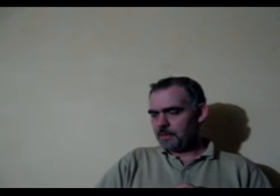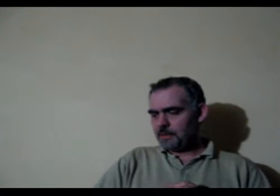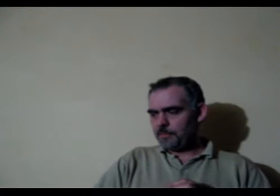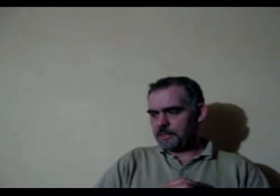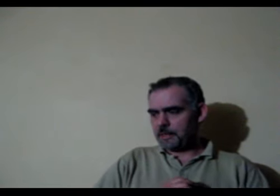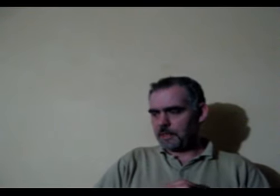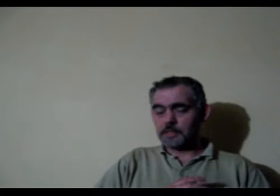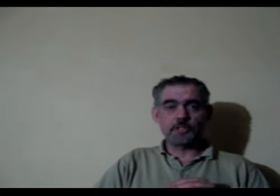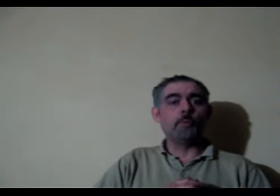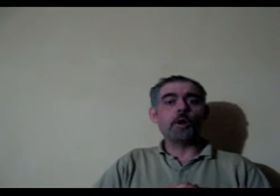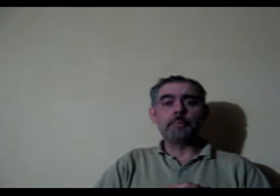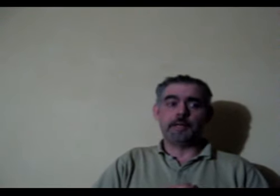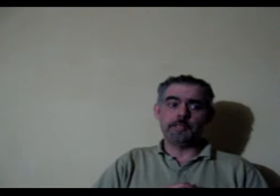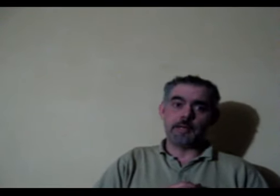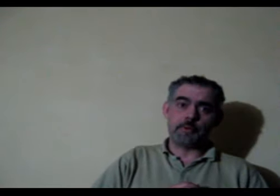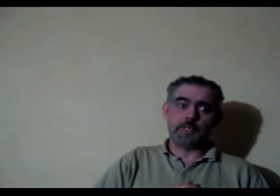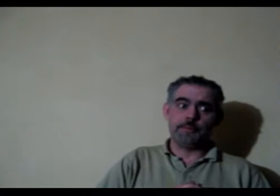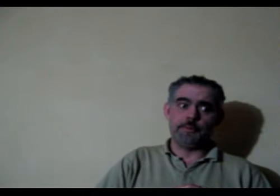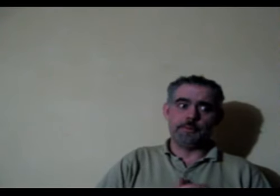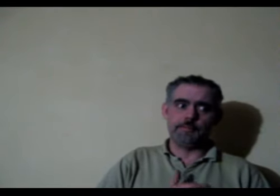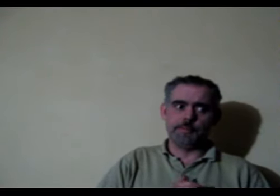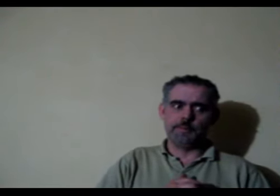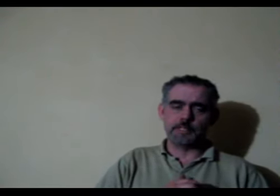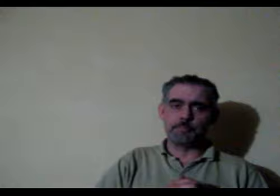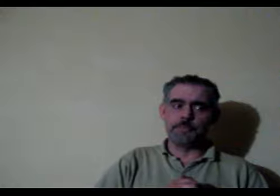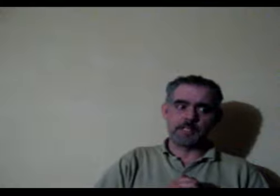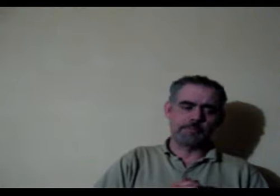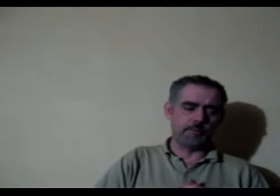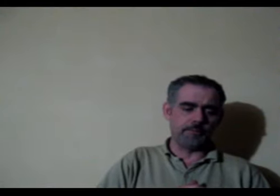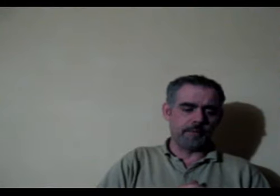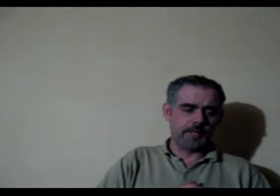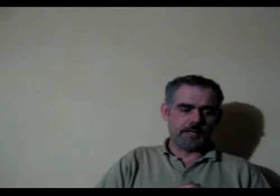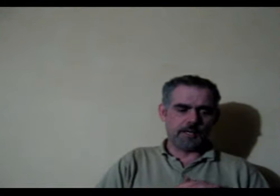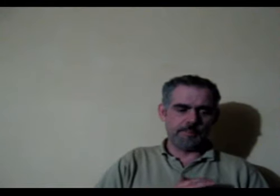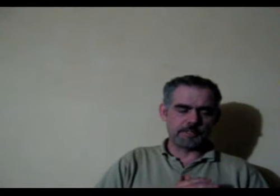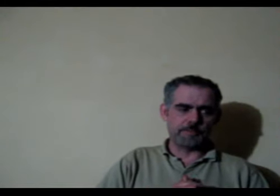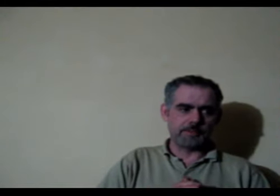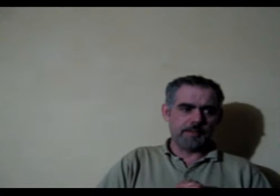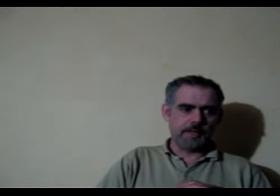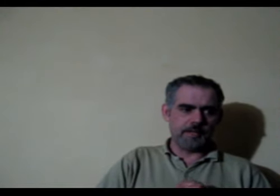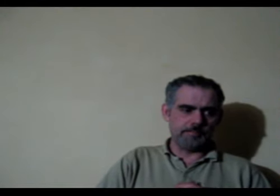particular cases which are more complicated generally than things that disprove something um